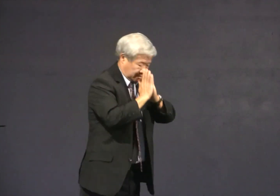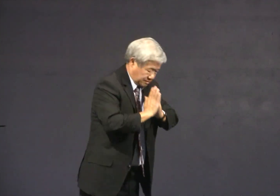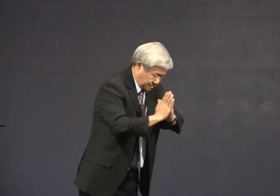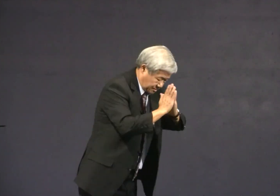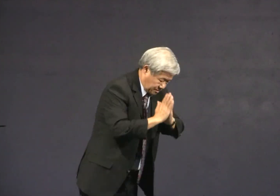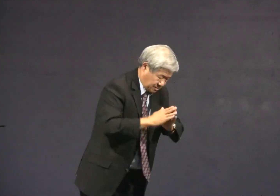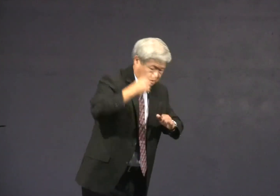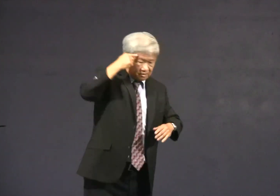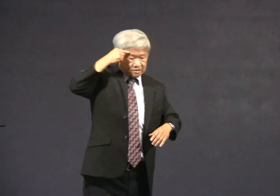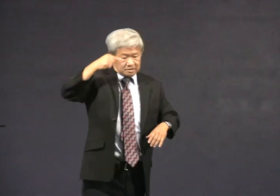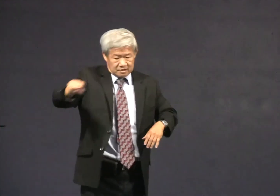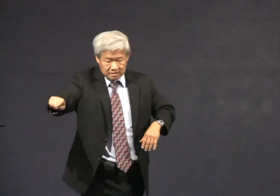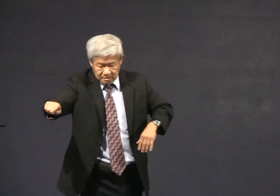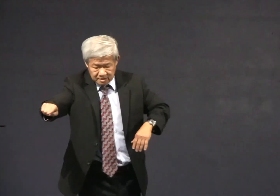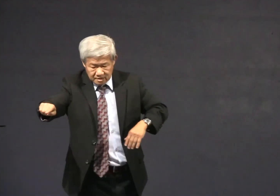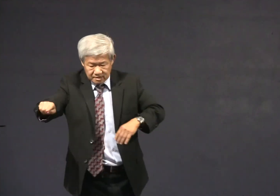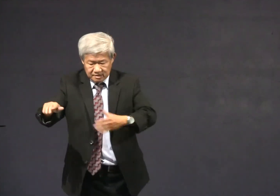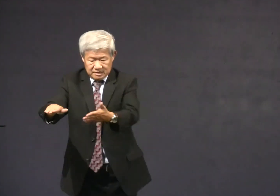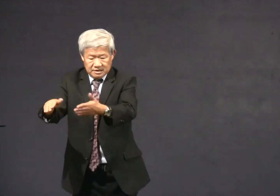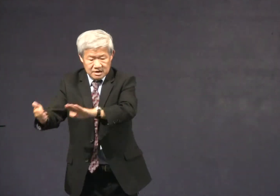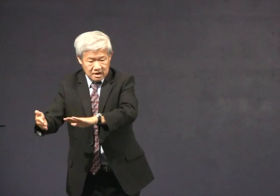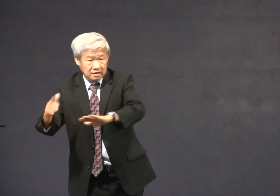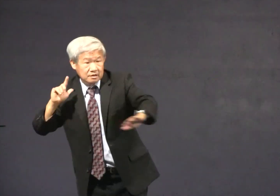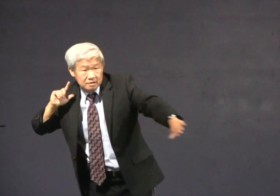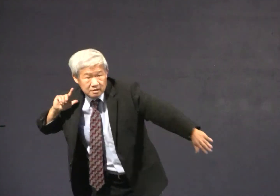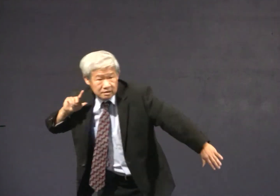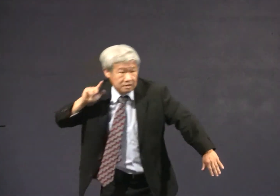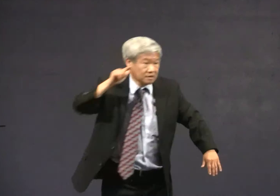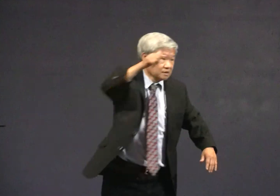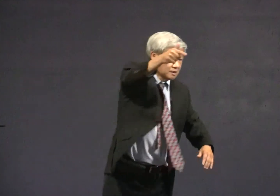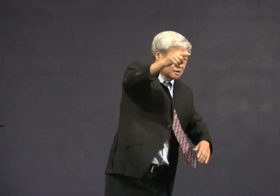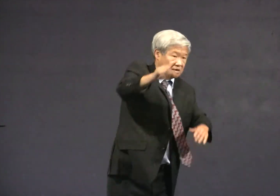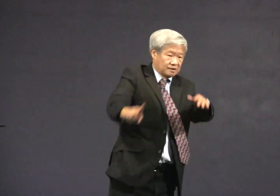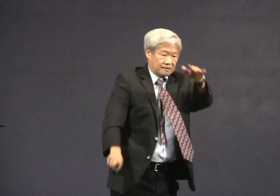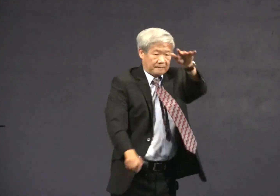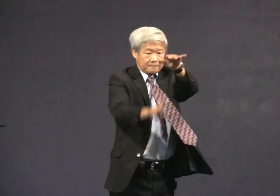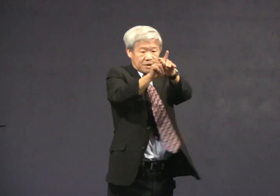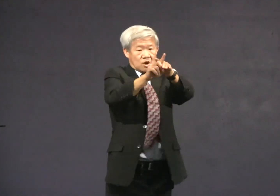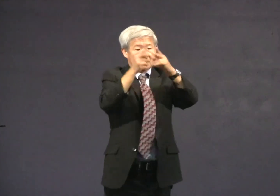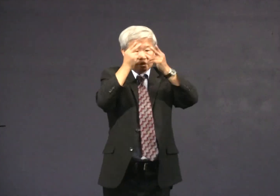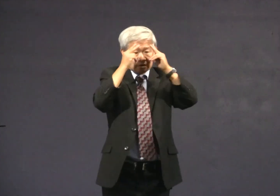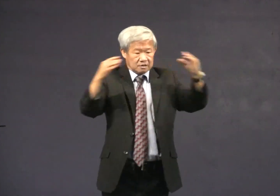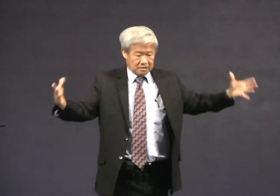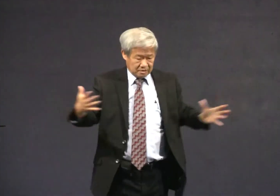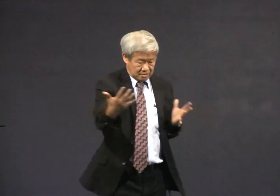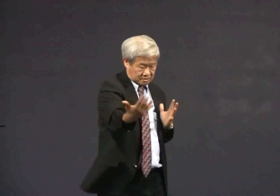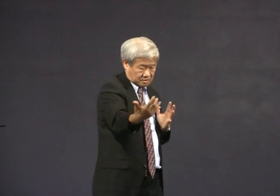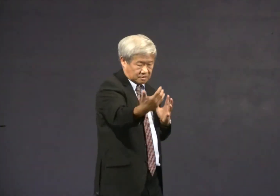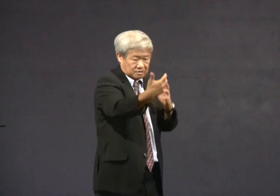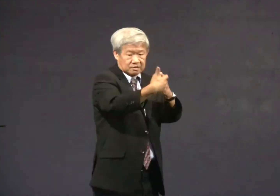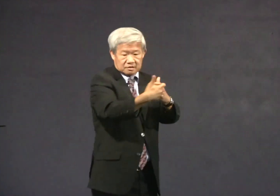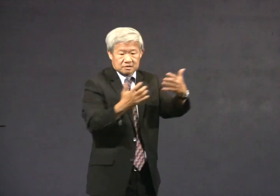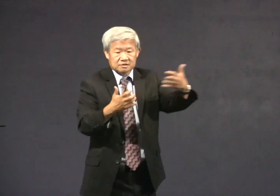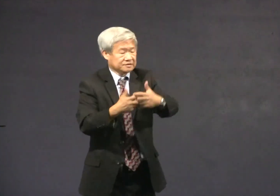but they would get together and pray for the dead and then later when Halloween